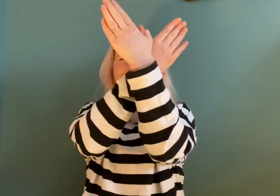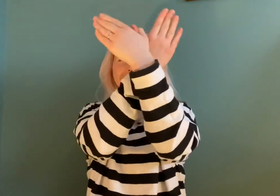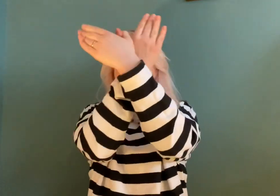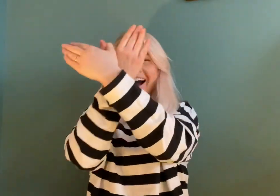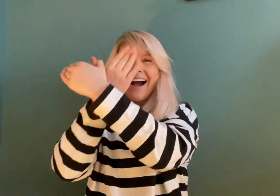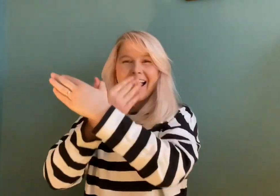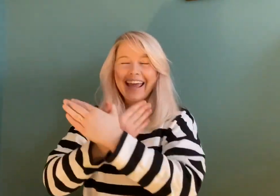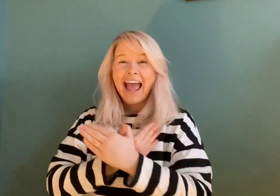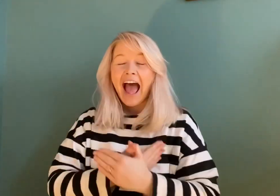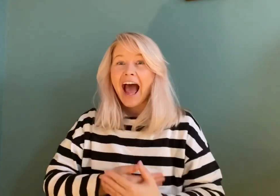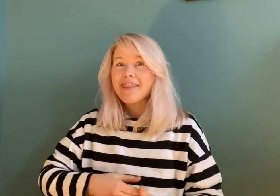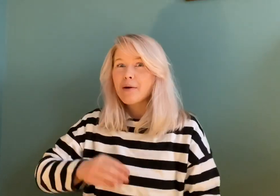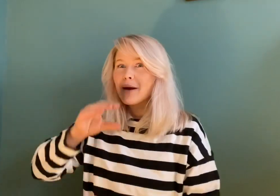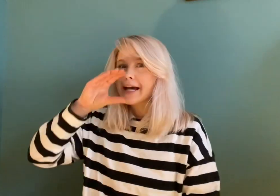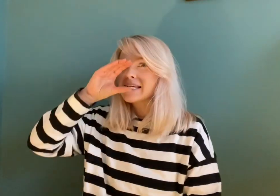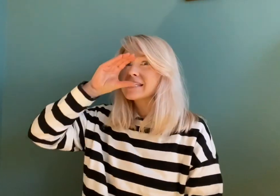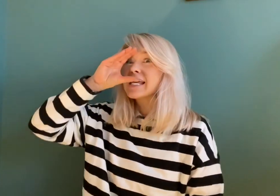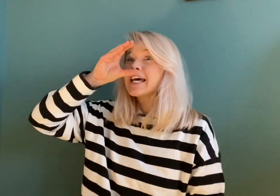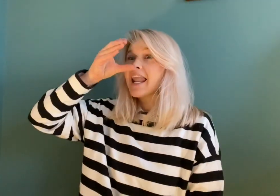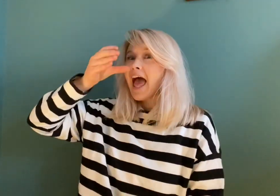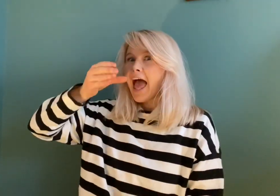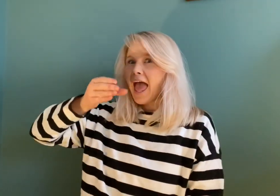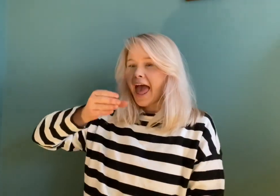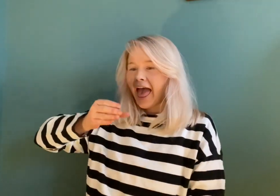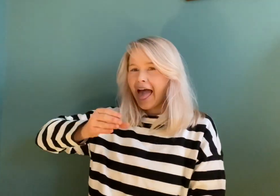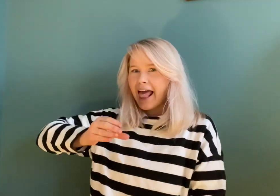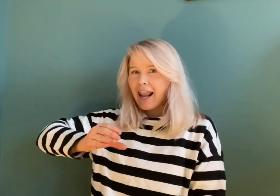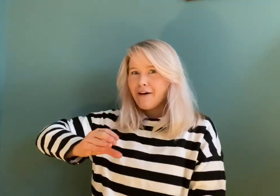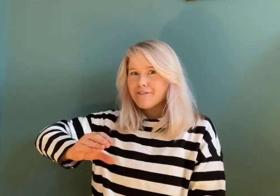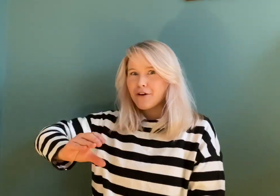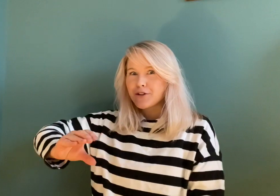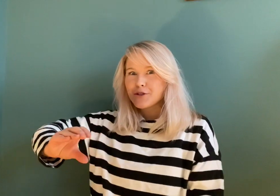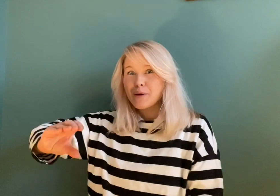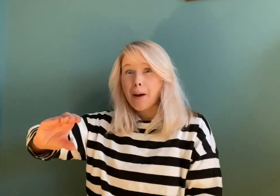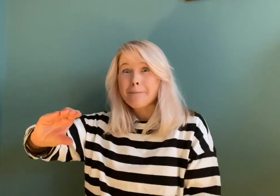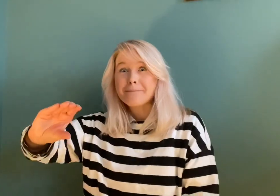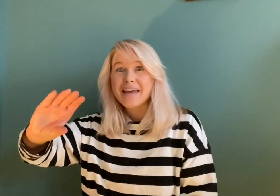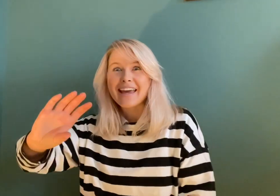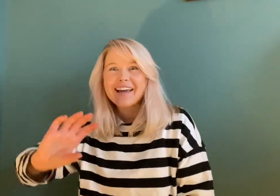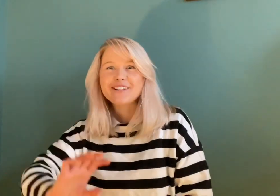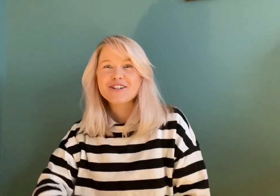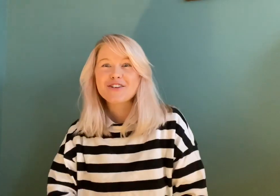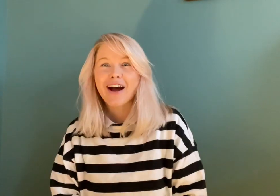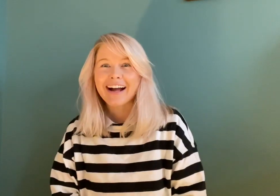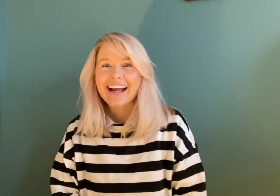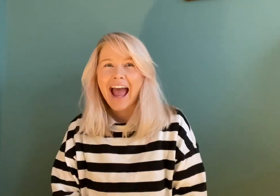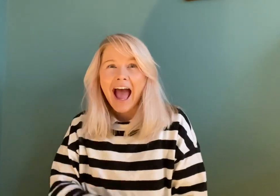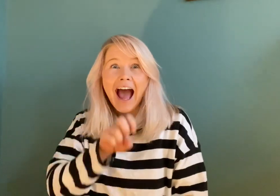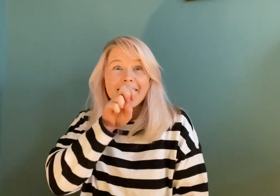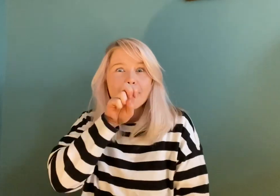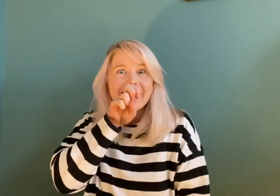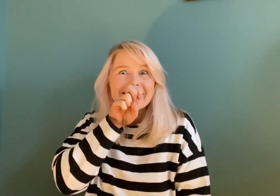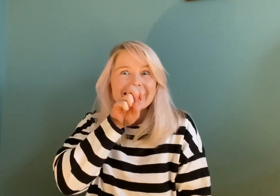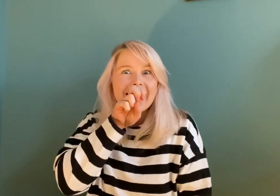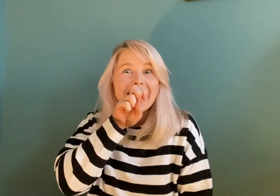and then we're going to see an elephant with a big trunk and then we're going to see a